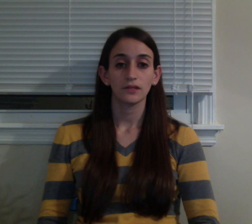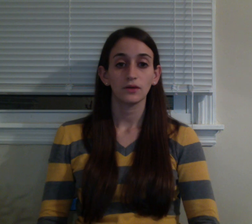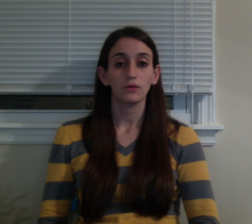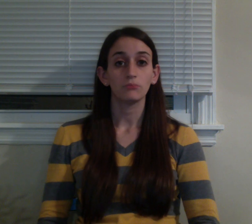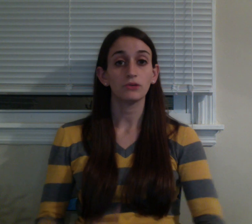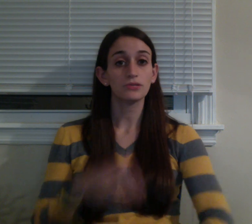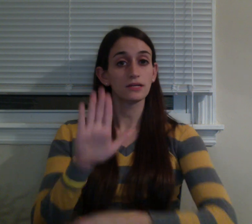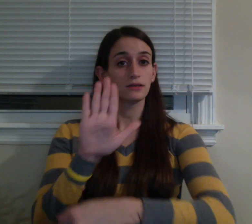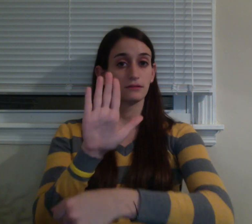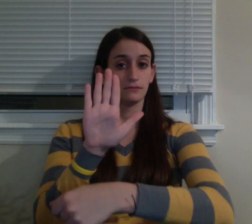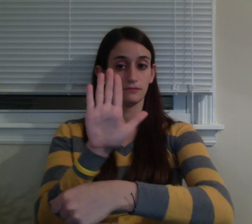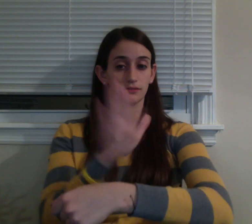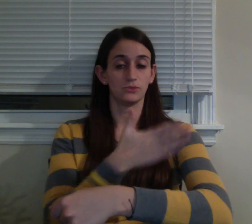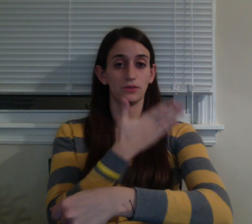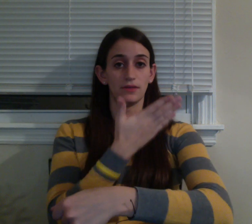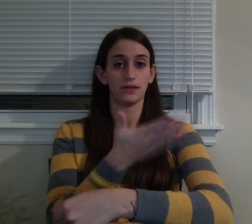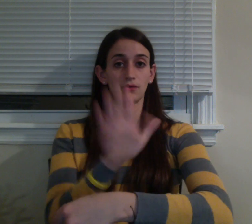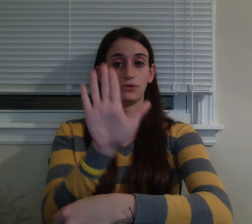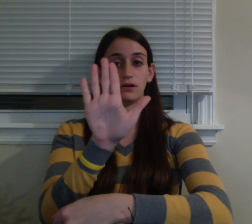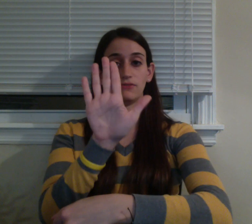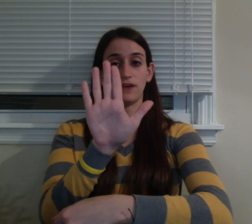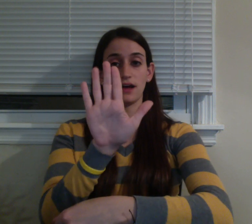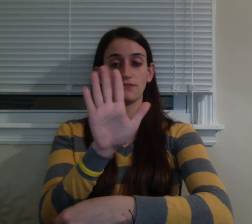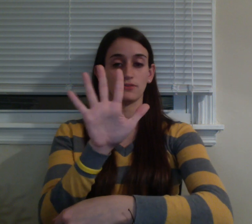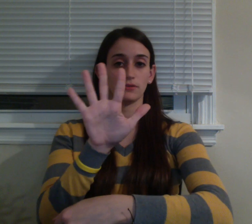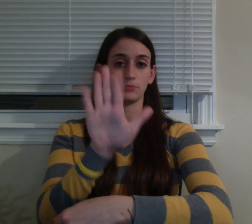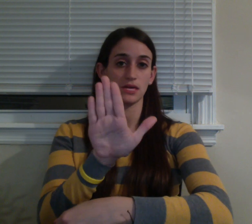Music is with a 5 or a B.